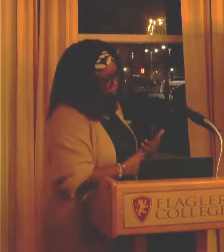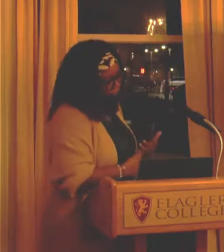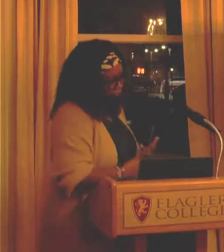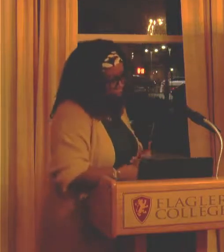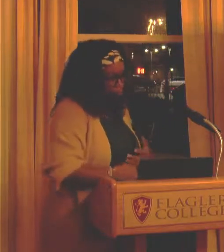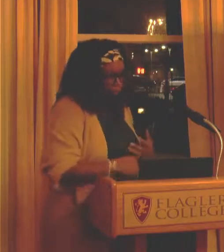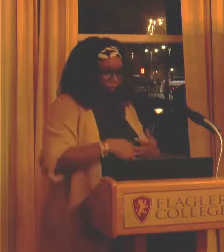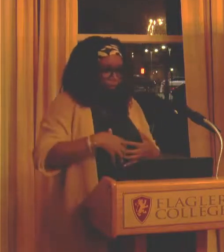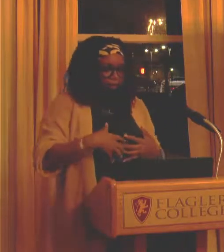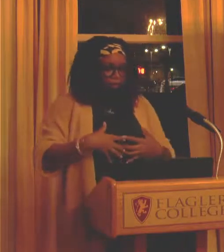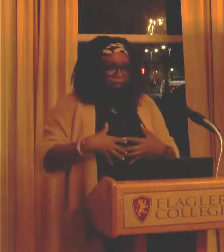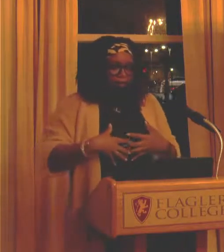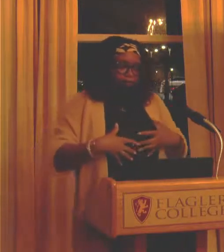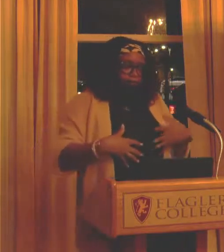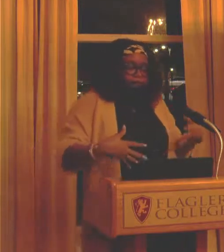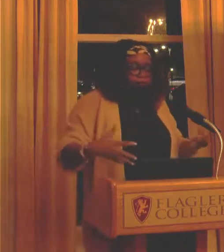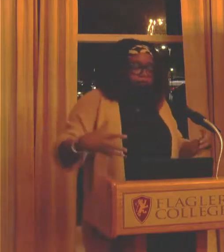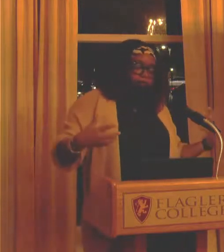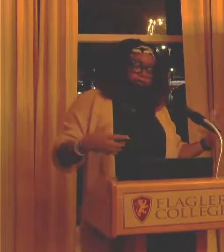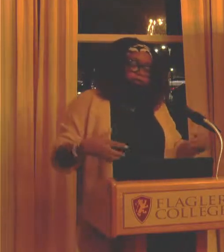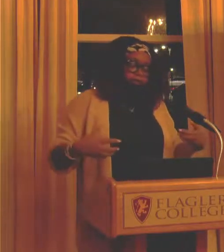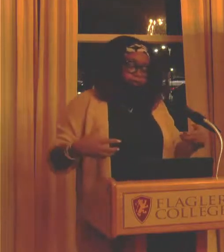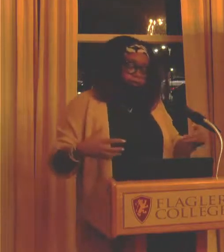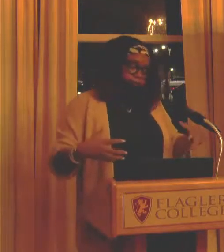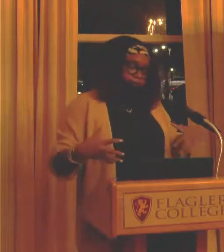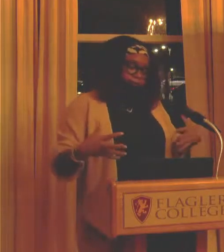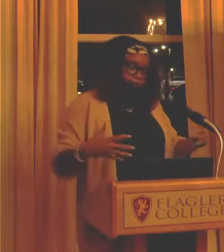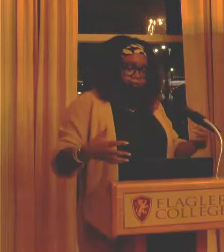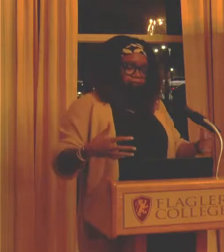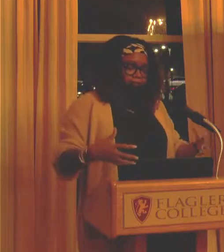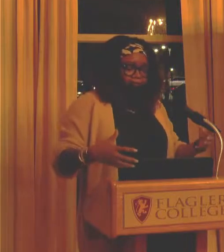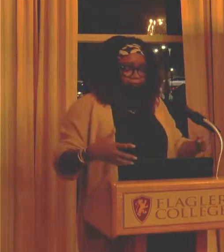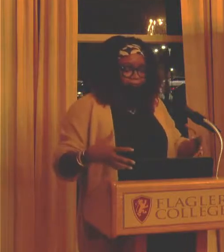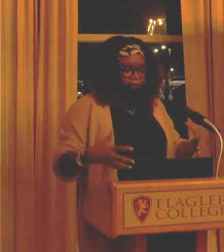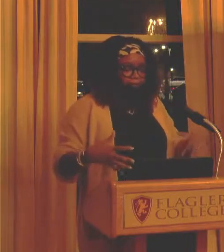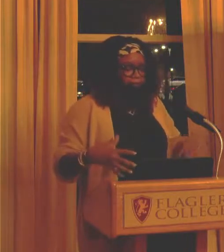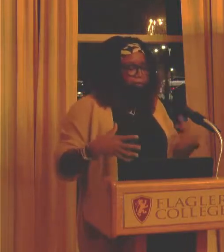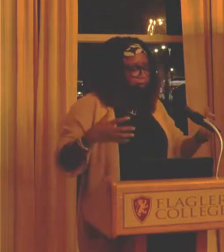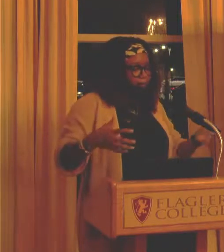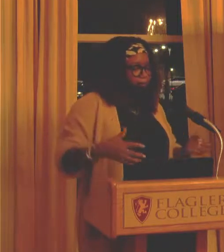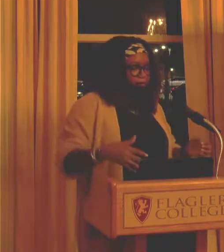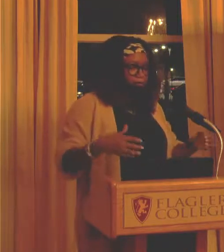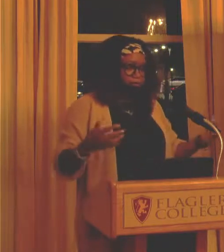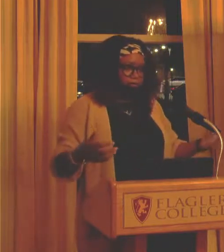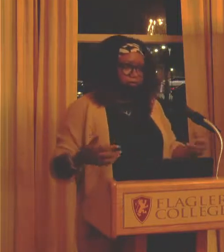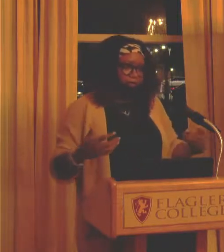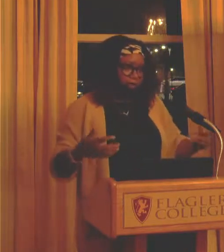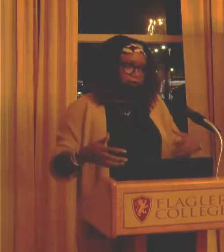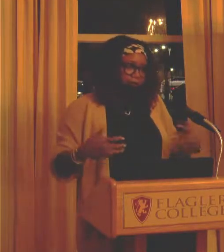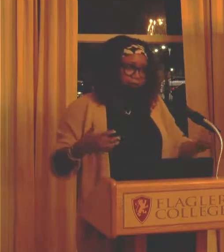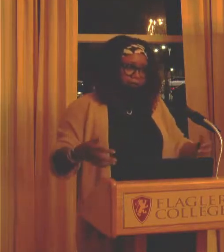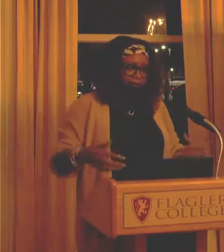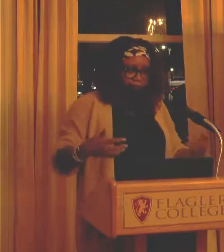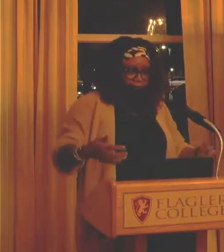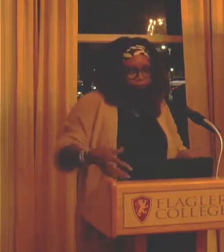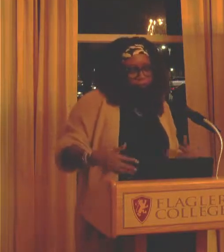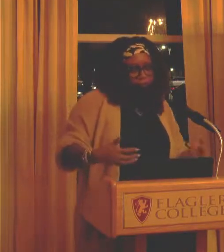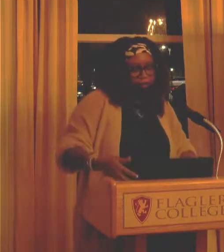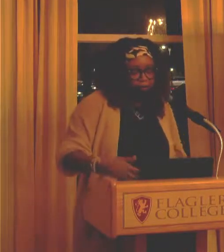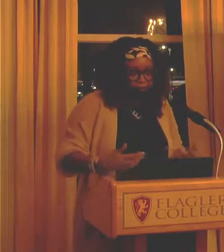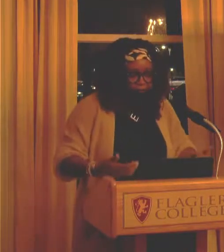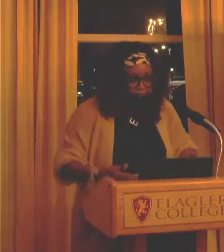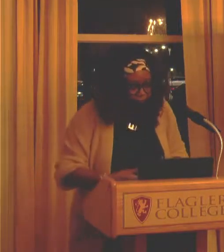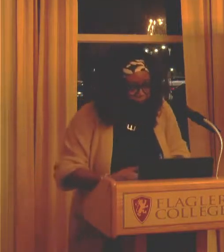Called Keisha. That I was really, you know, I was all about this one because this was kind of like the essence of